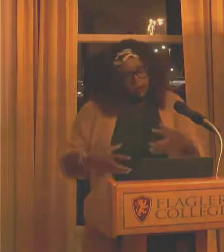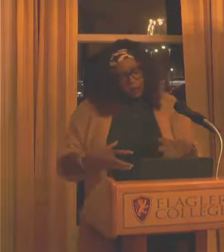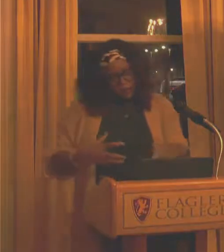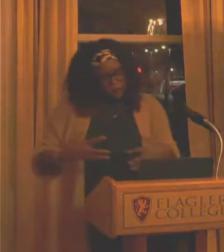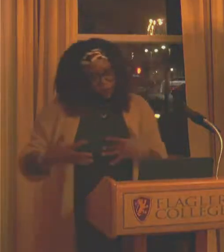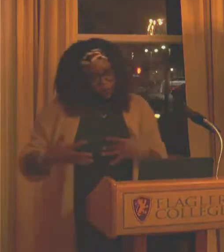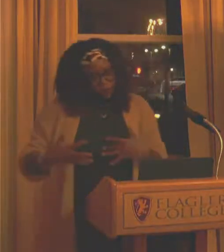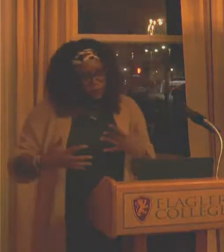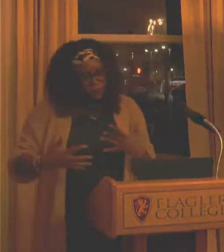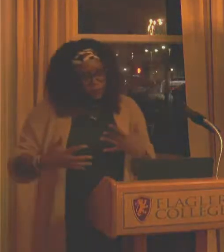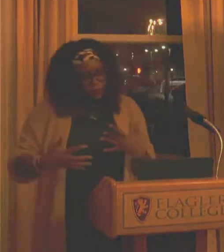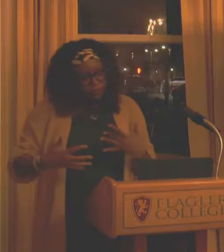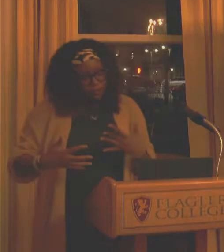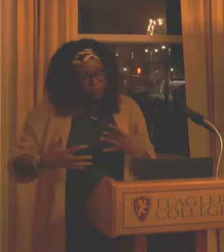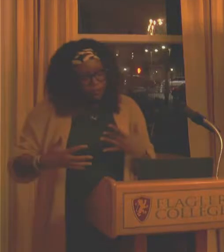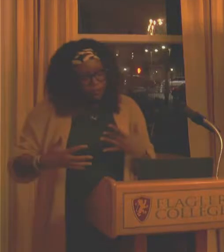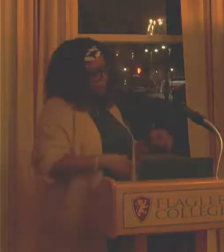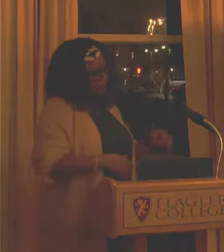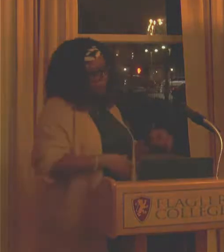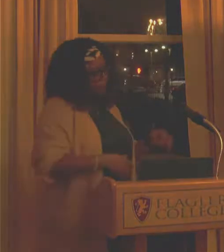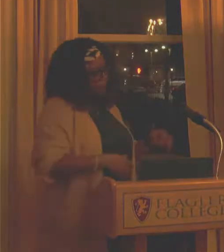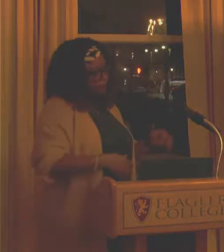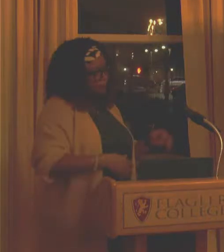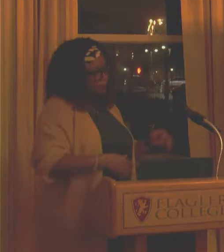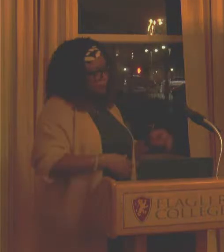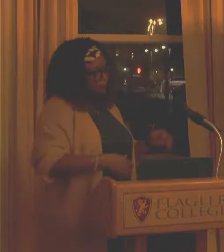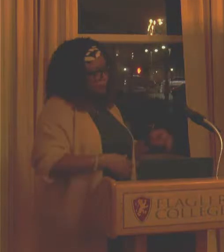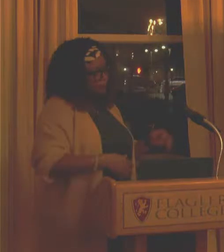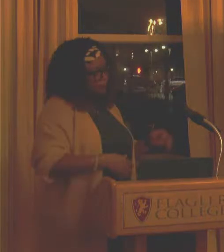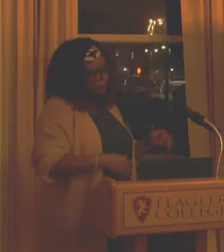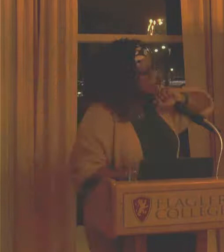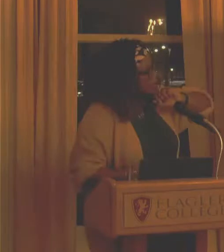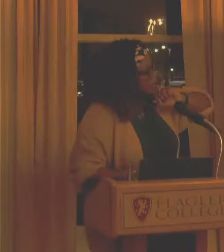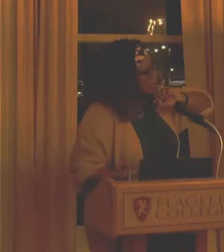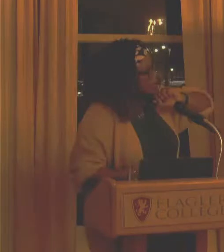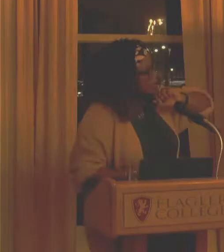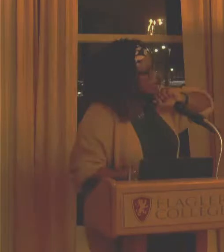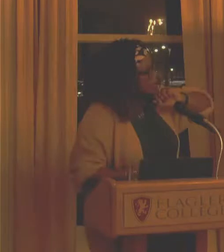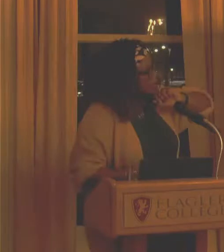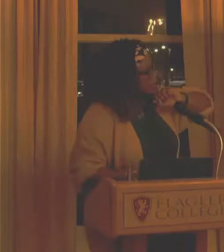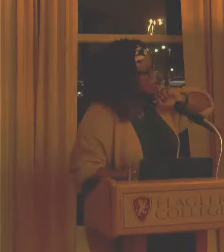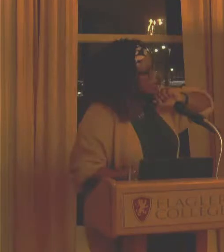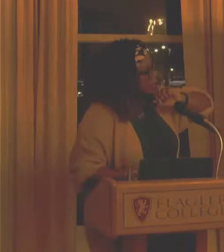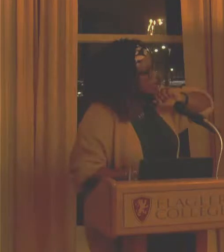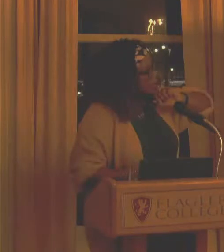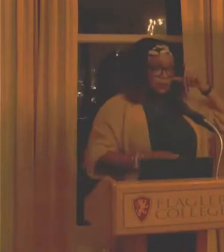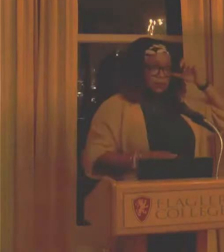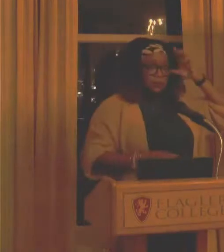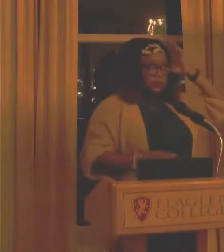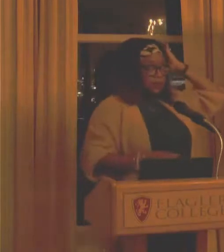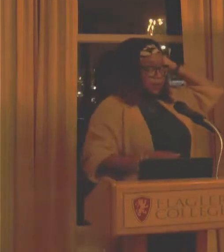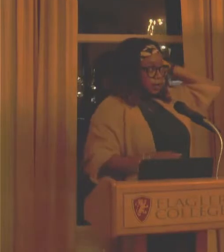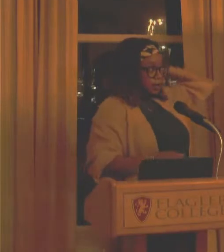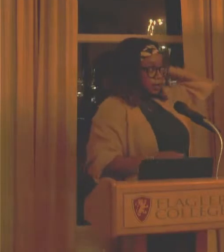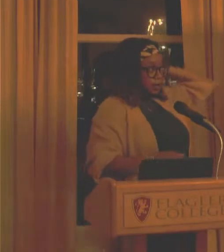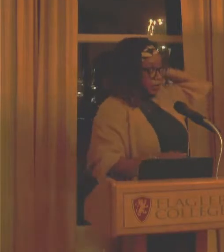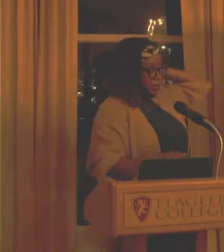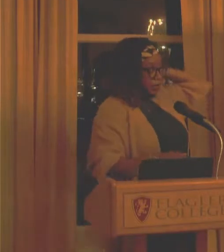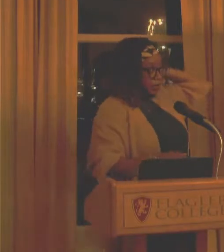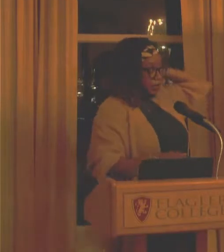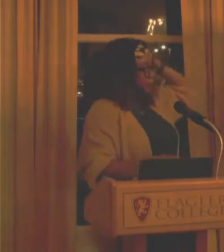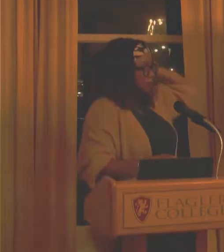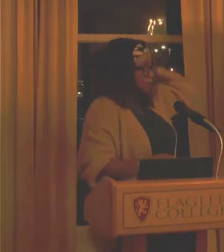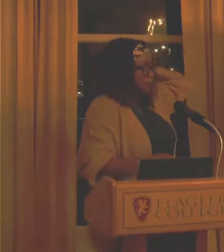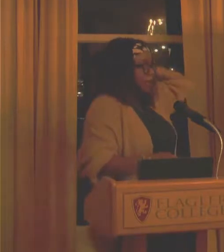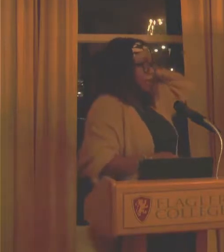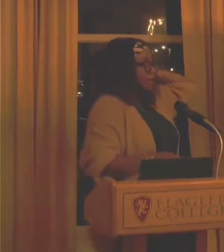of going on and what we're just dealing with. The other image is from a Kendrick Lamar song called Keisha's